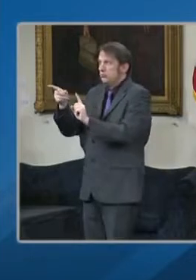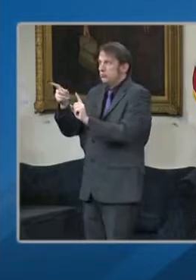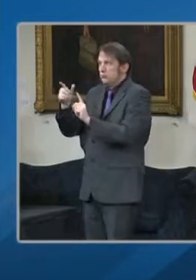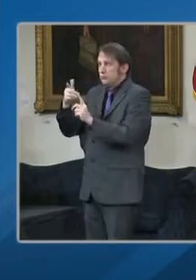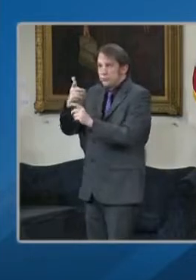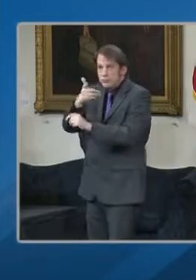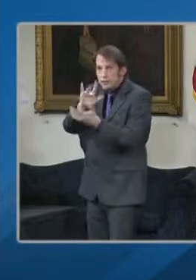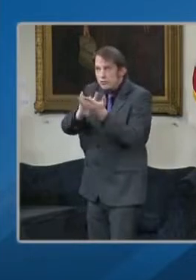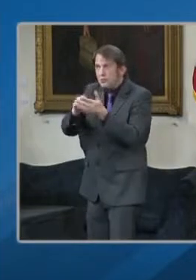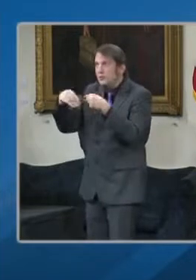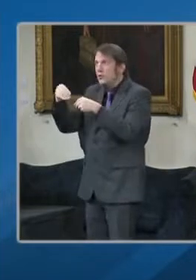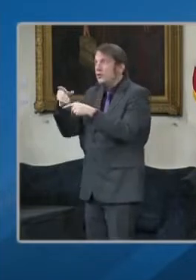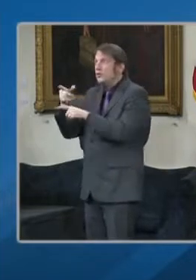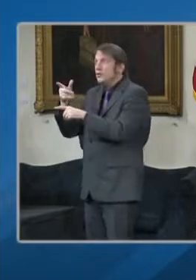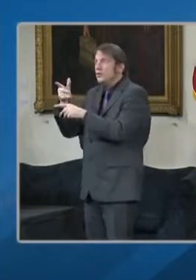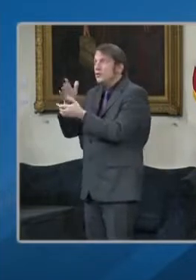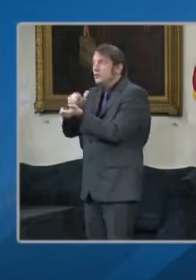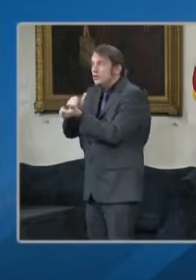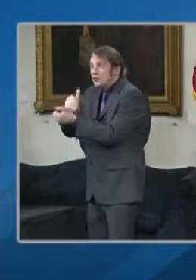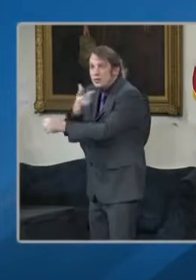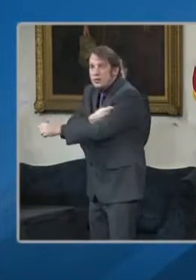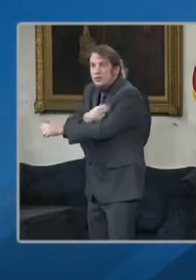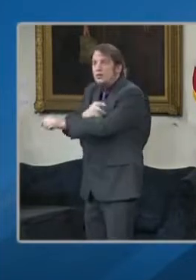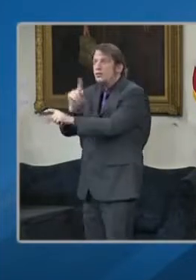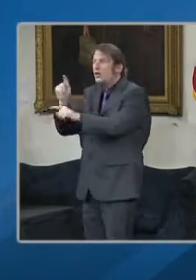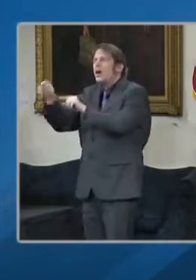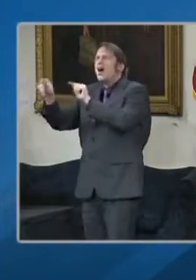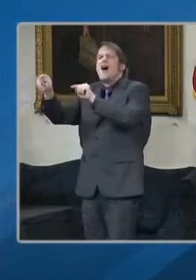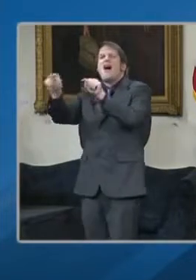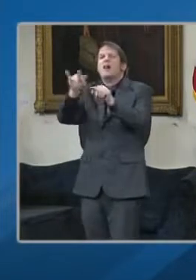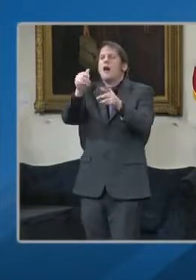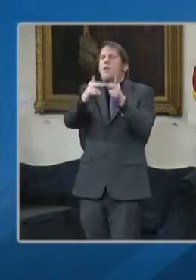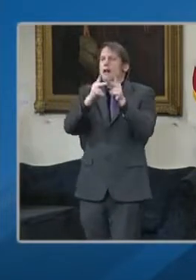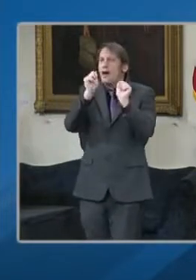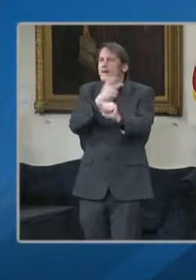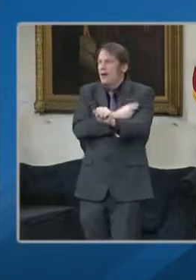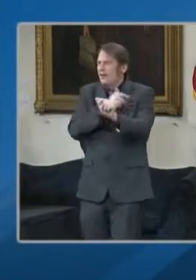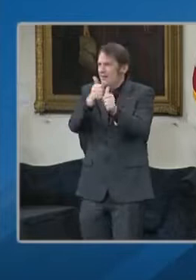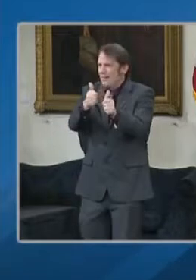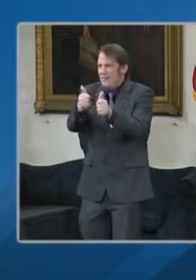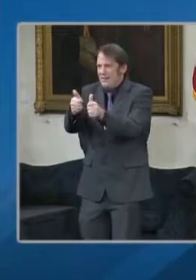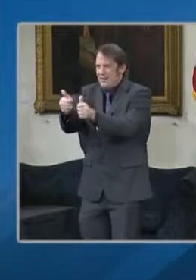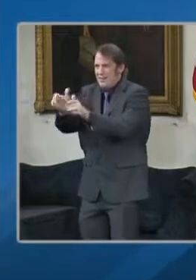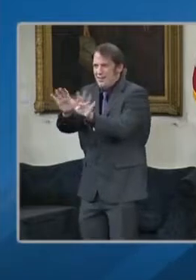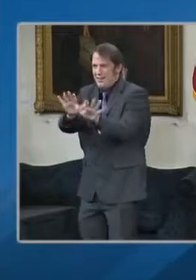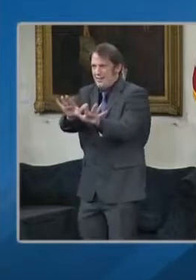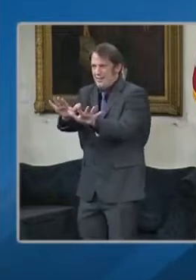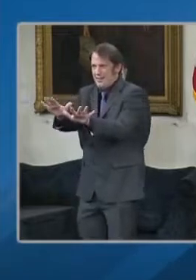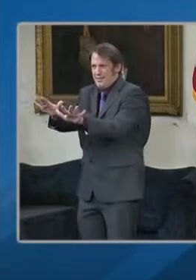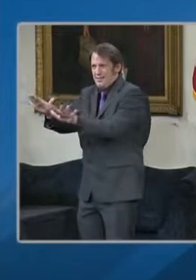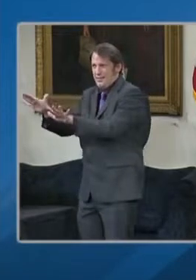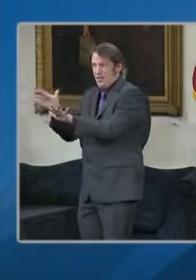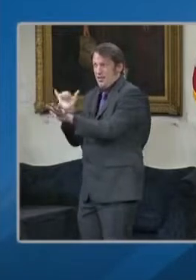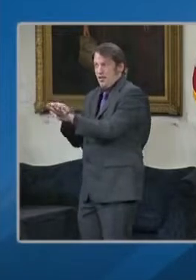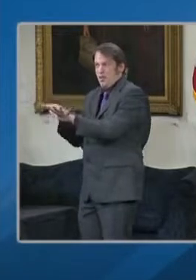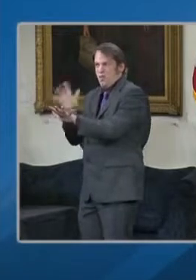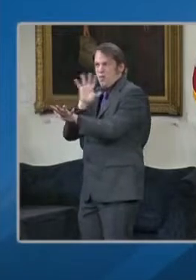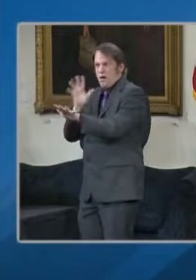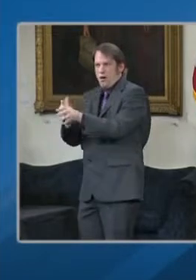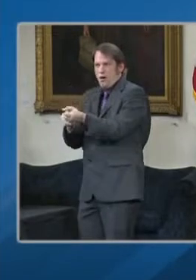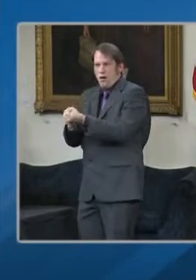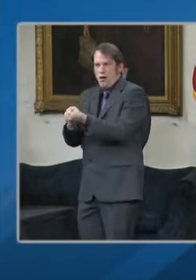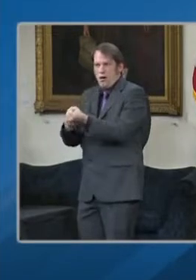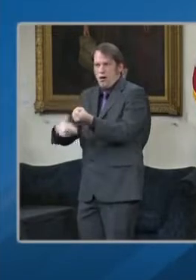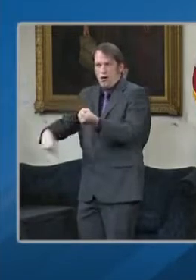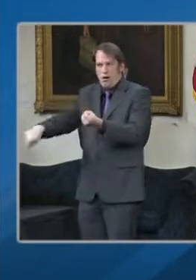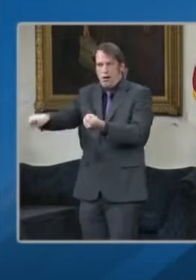at local health departments, and now also those resources from our community providers who have a special relationship with their